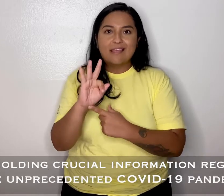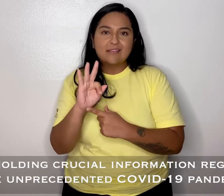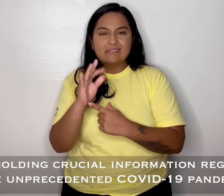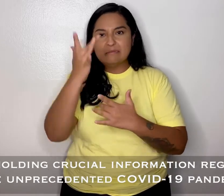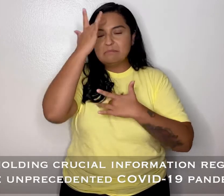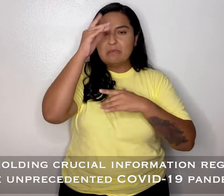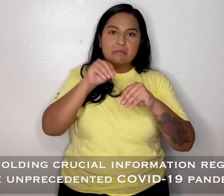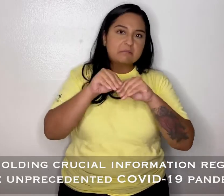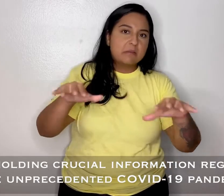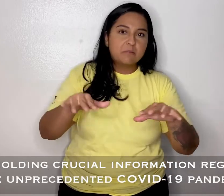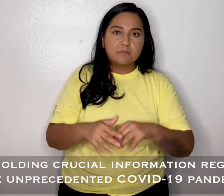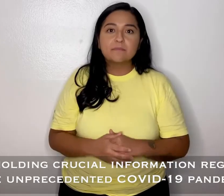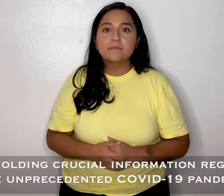COVID-19 pandemic.